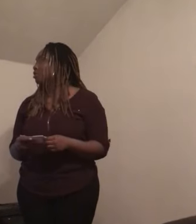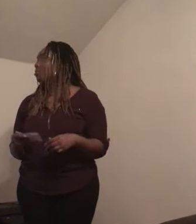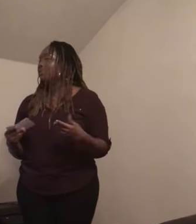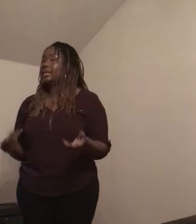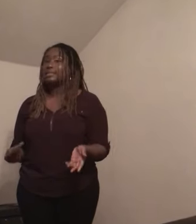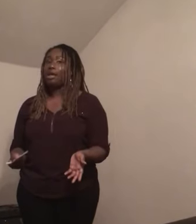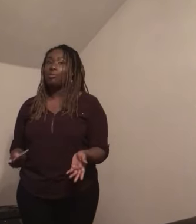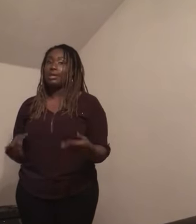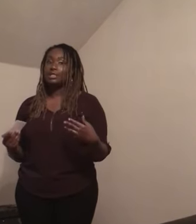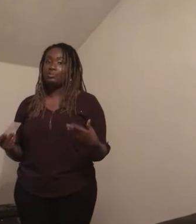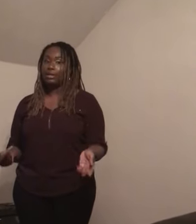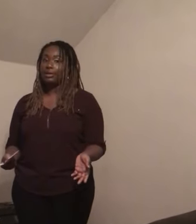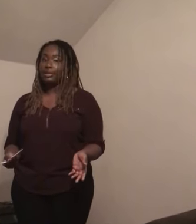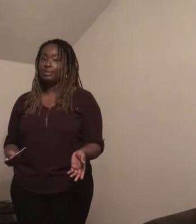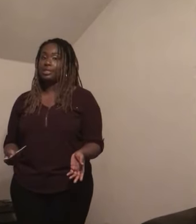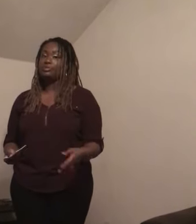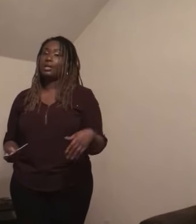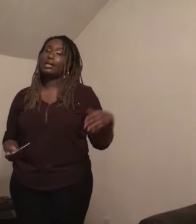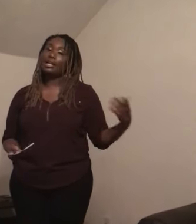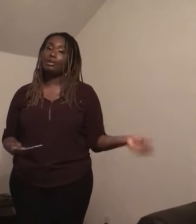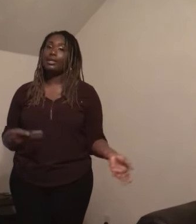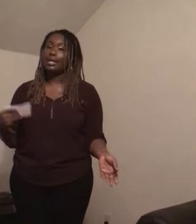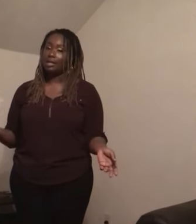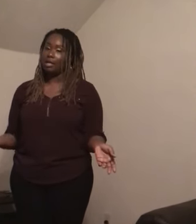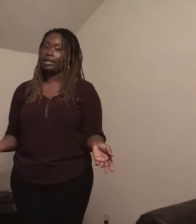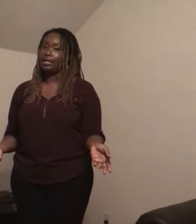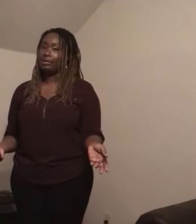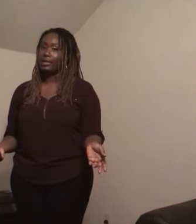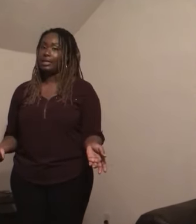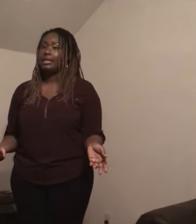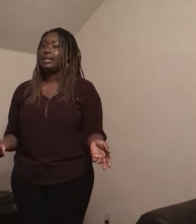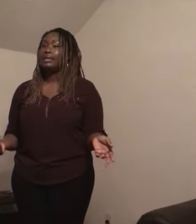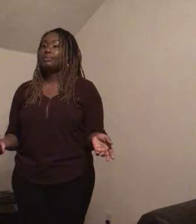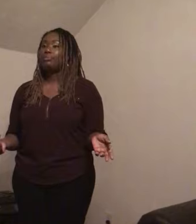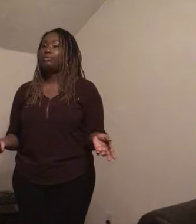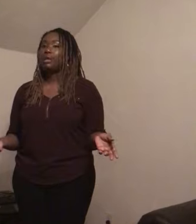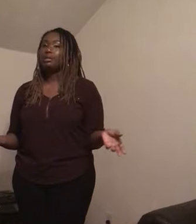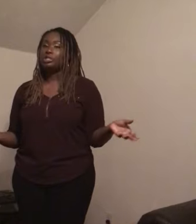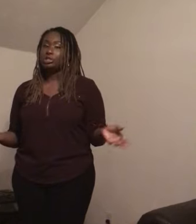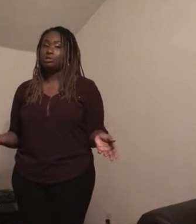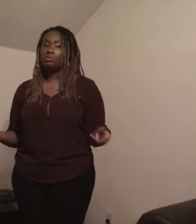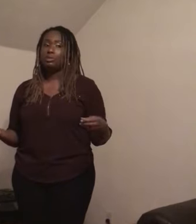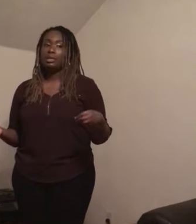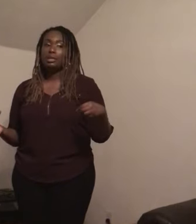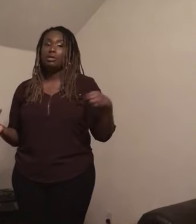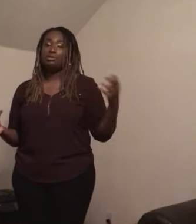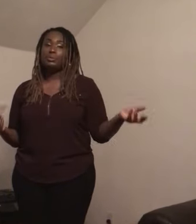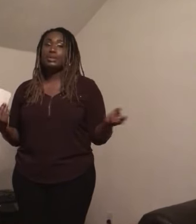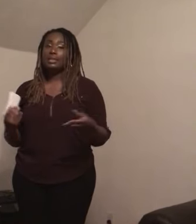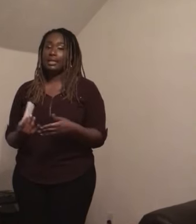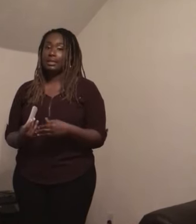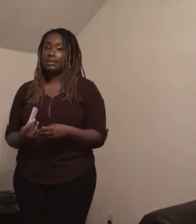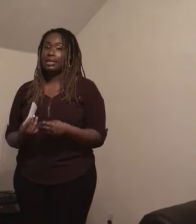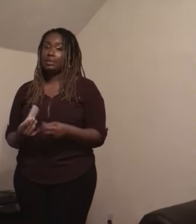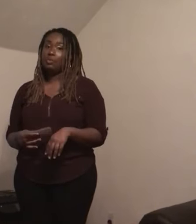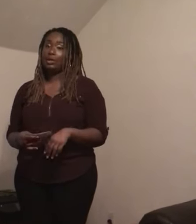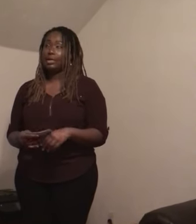breaks the communication barriers between the hearing and non-hearing, pulling those two groups together as one.